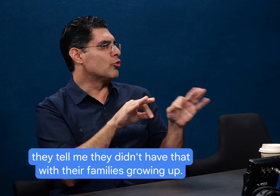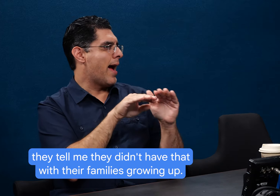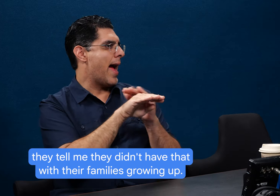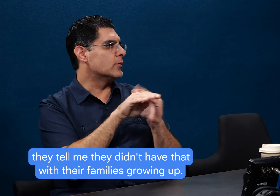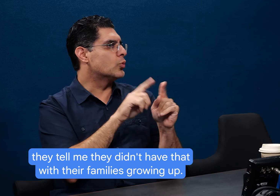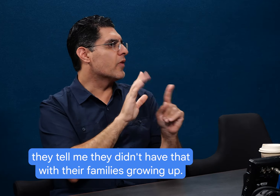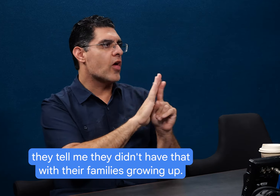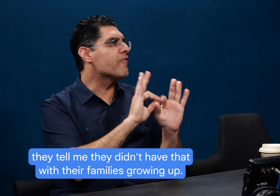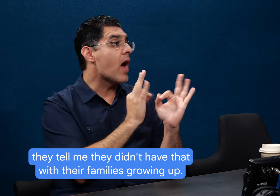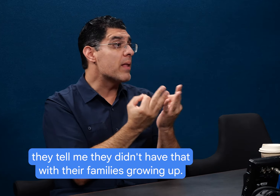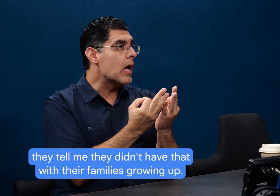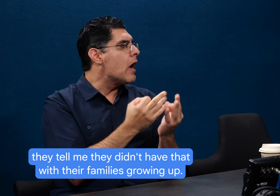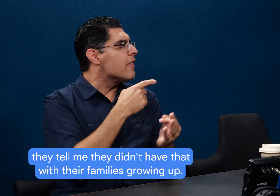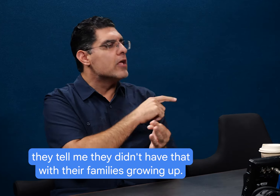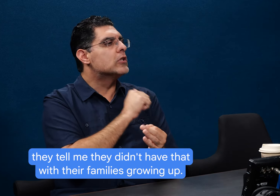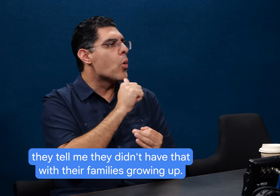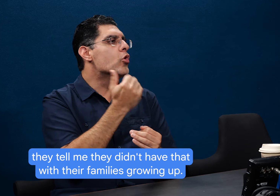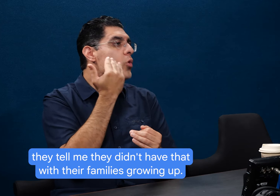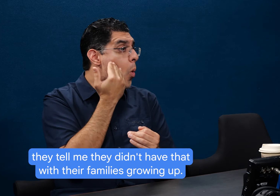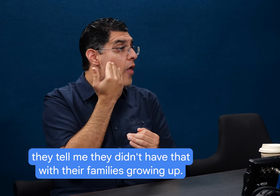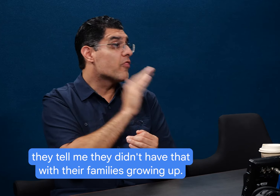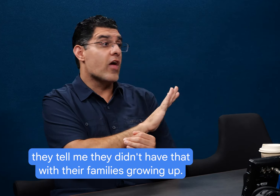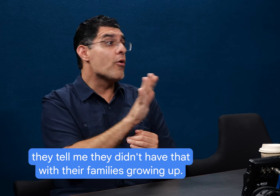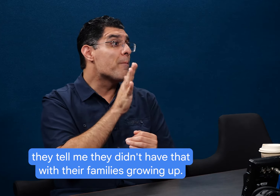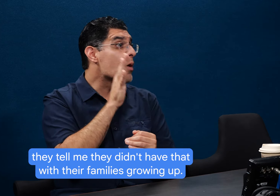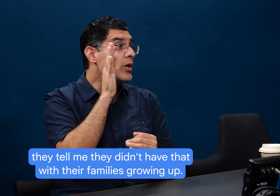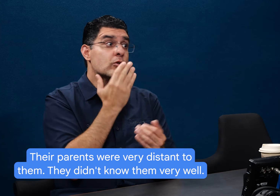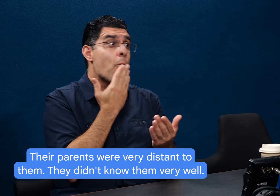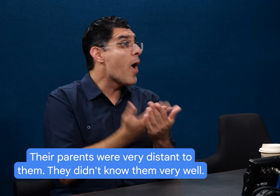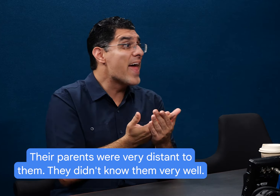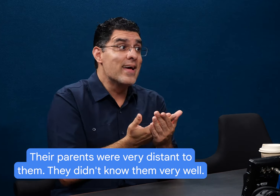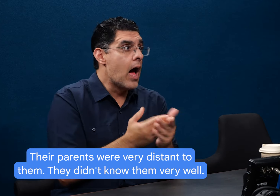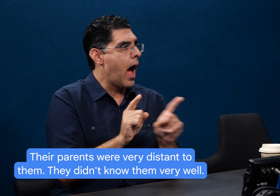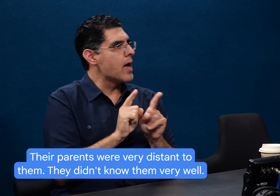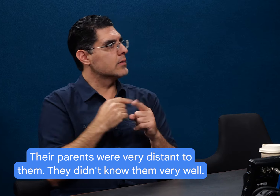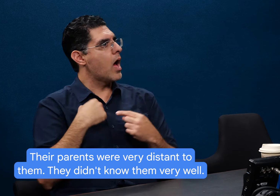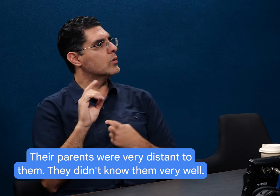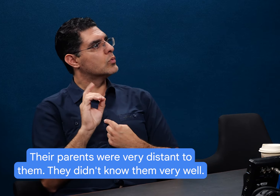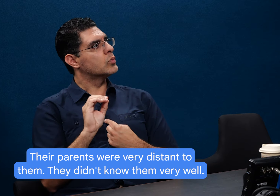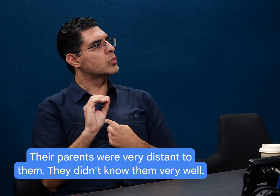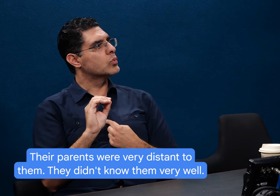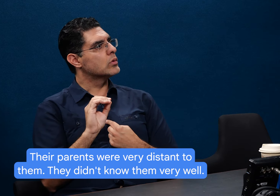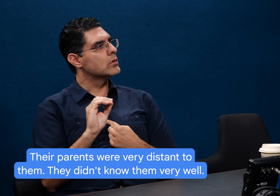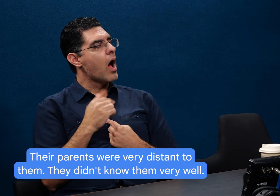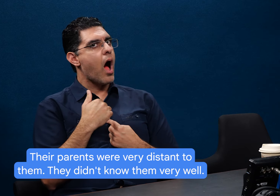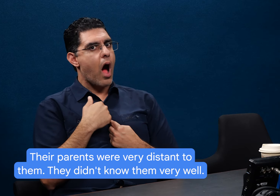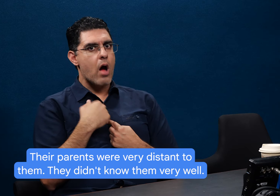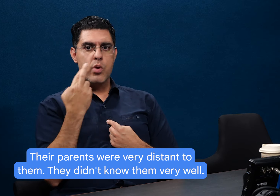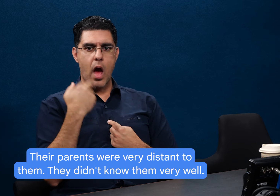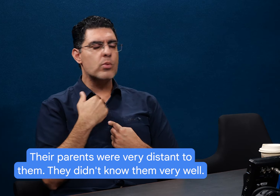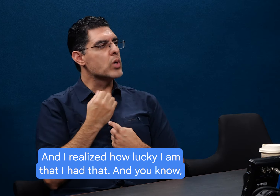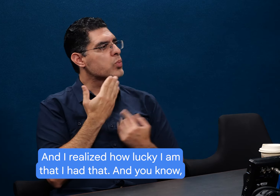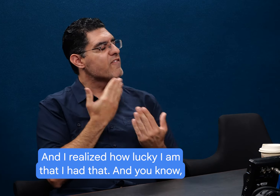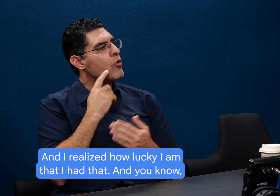community, they tell me they didn't have that with their families growing up. Their parents were very distant to them. They